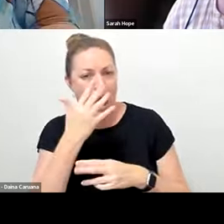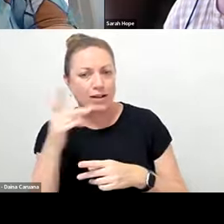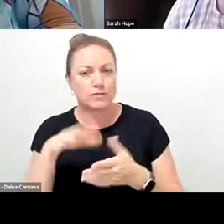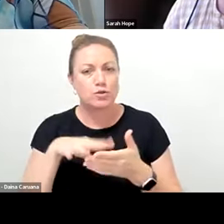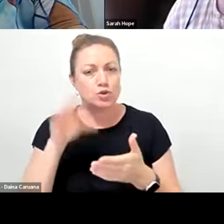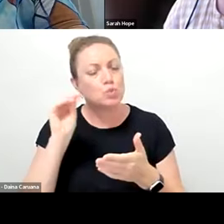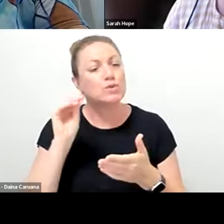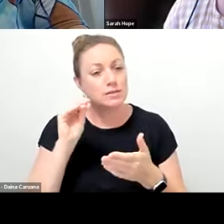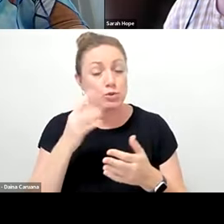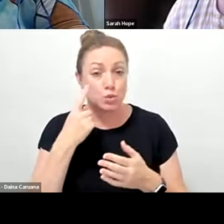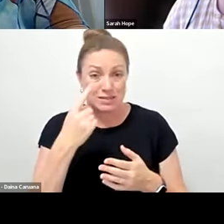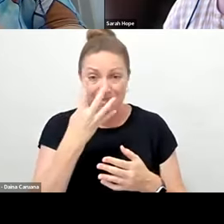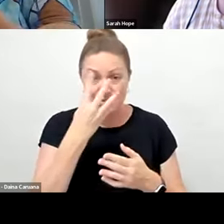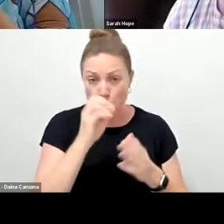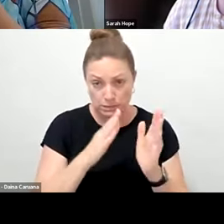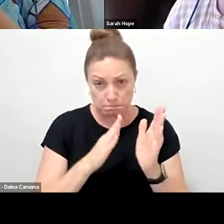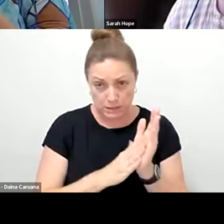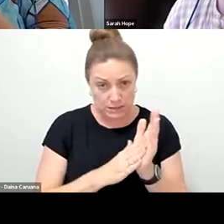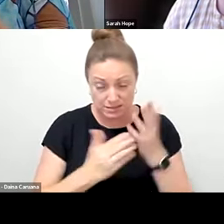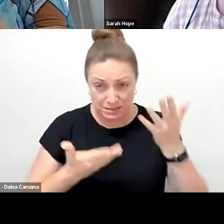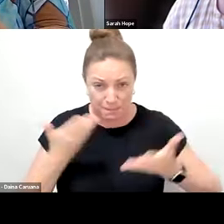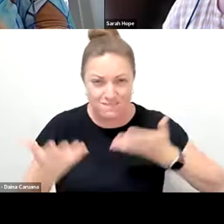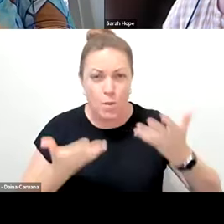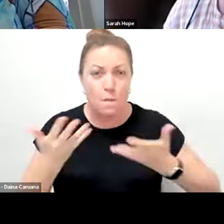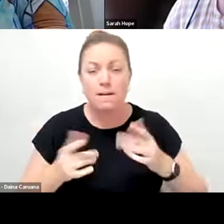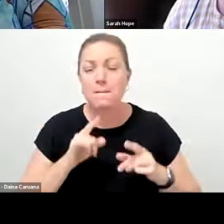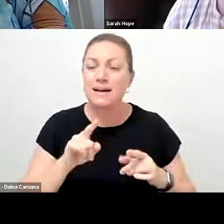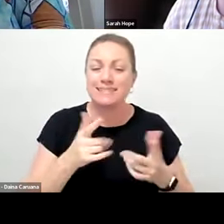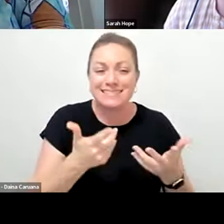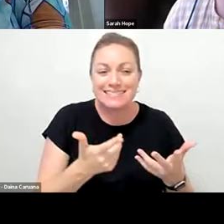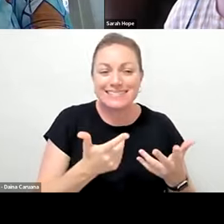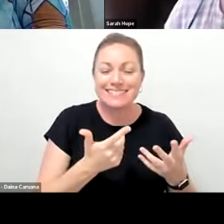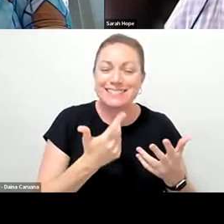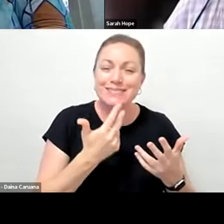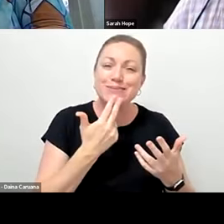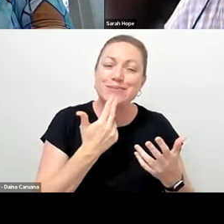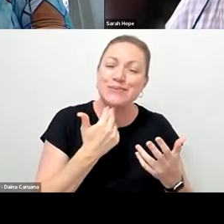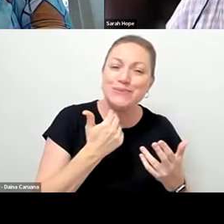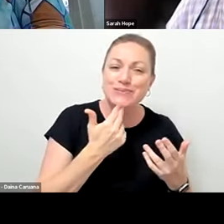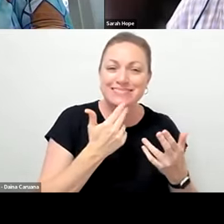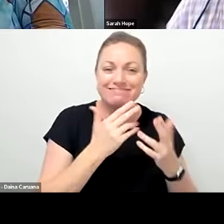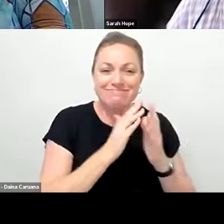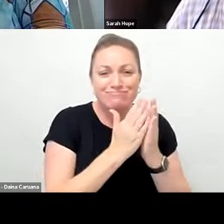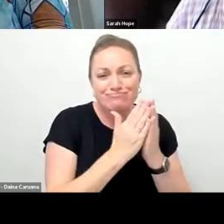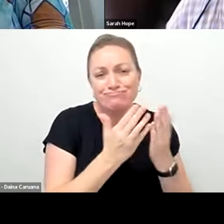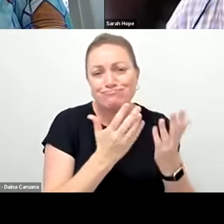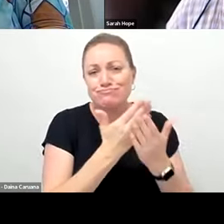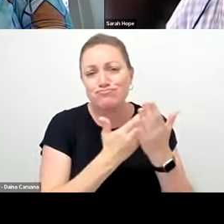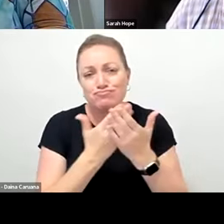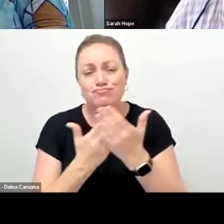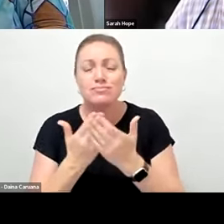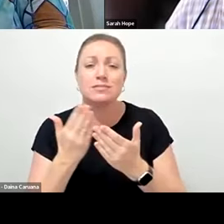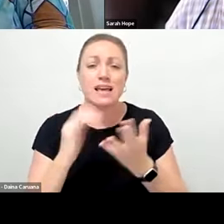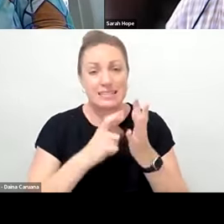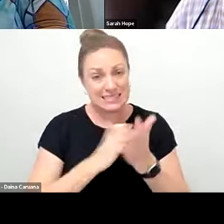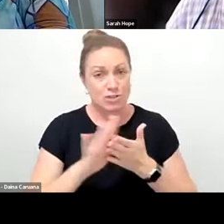see that it's a 40 minute show, but it's such a cute little small, because as Sarah said,